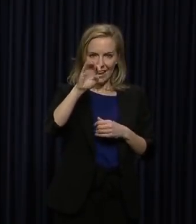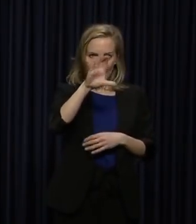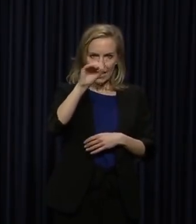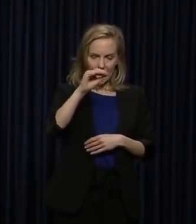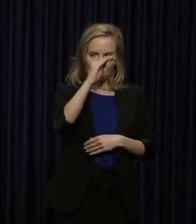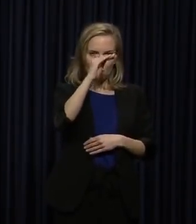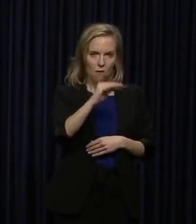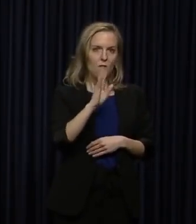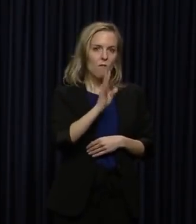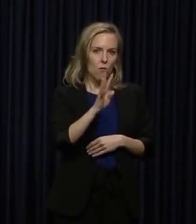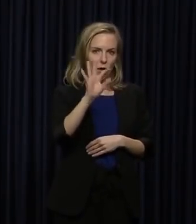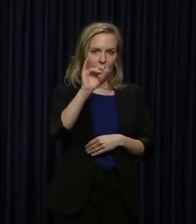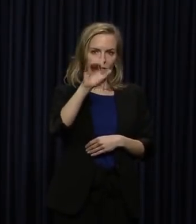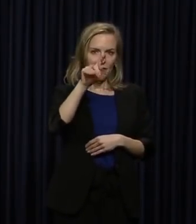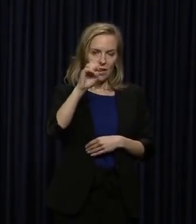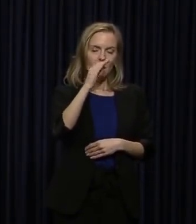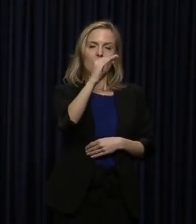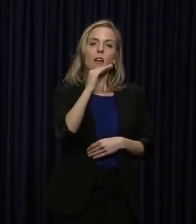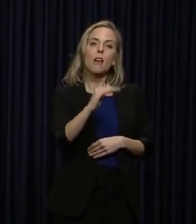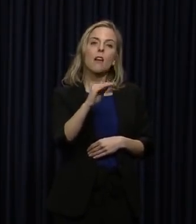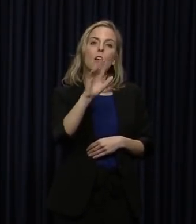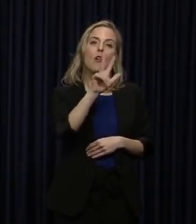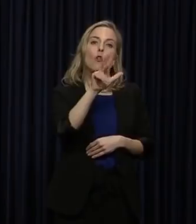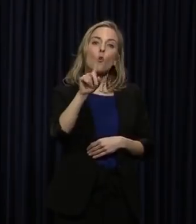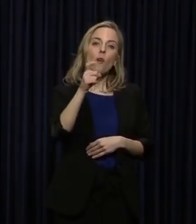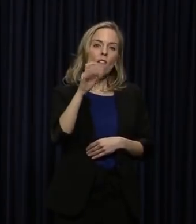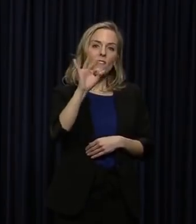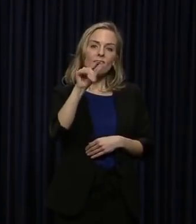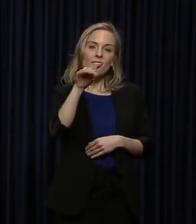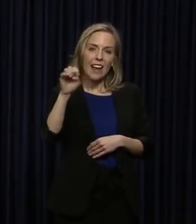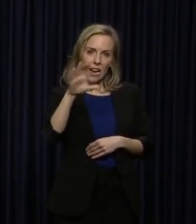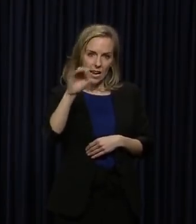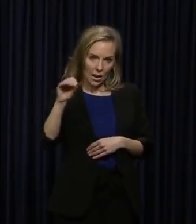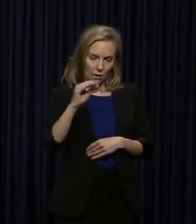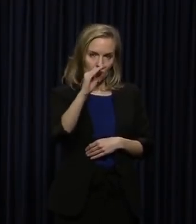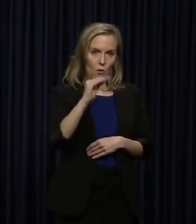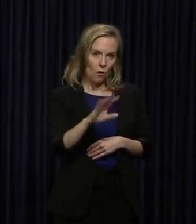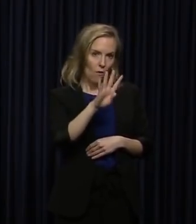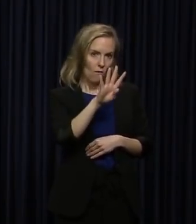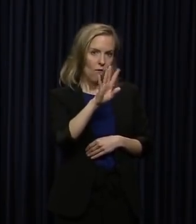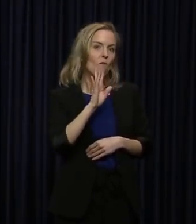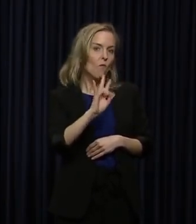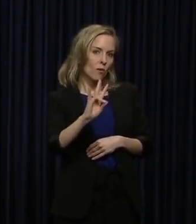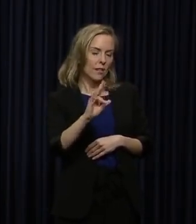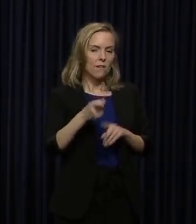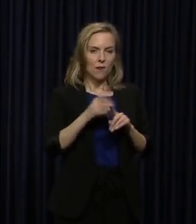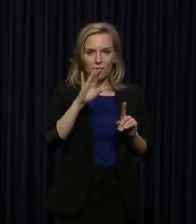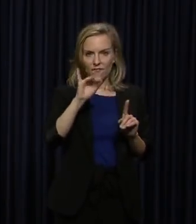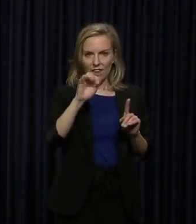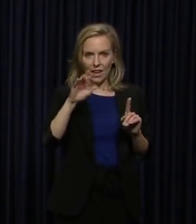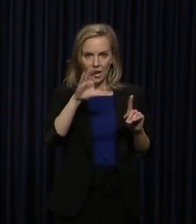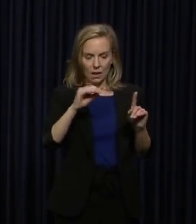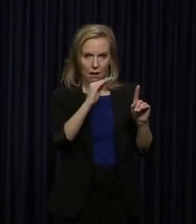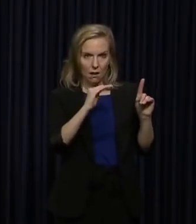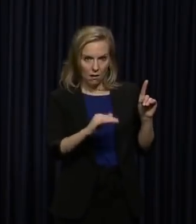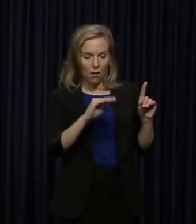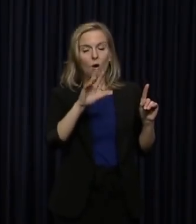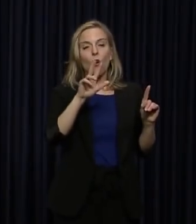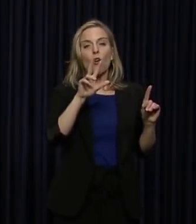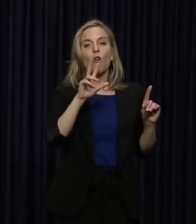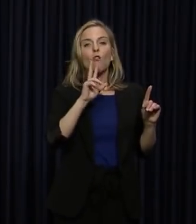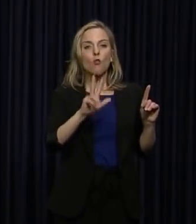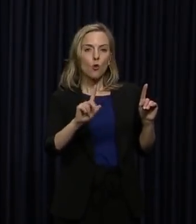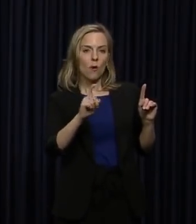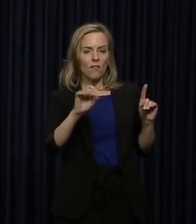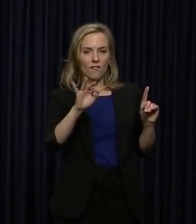from Fayette County, a 31-year-old female from Fayette County, a 47-year-old male from Fayette County, a 31-year-old male